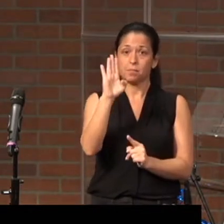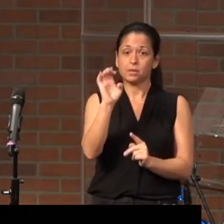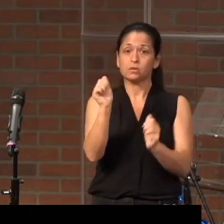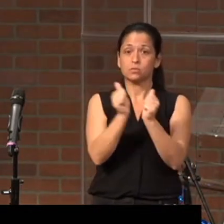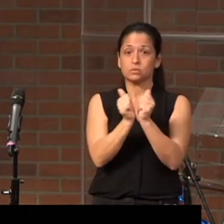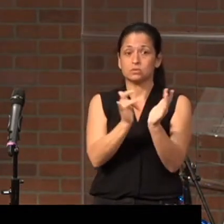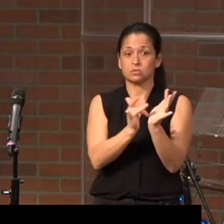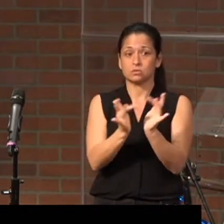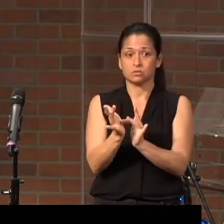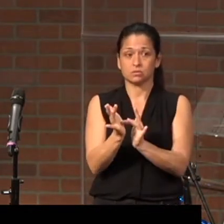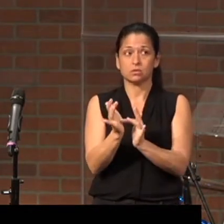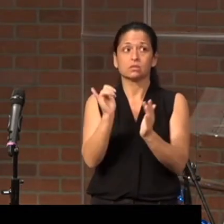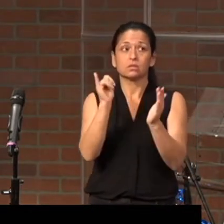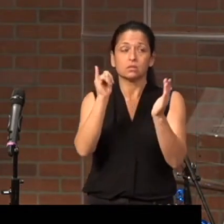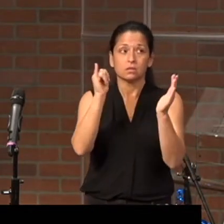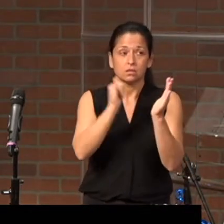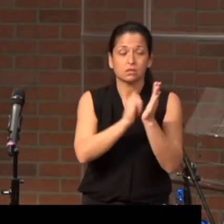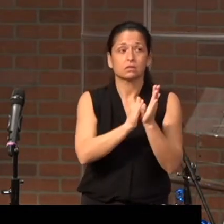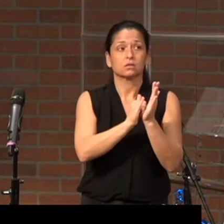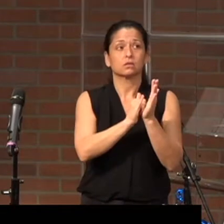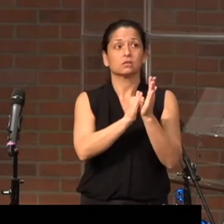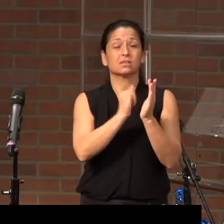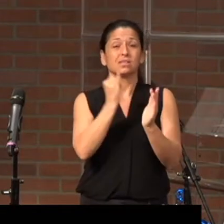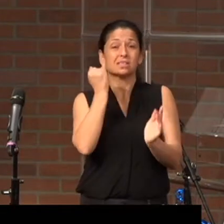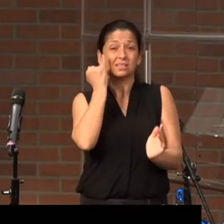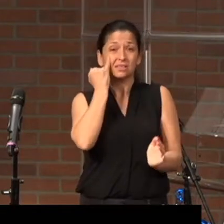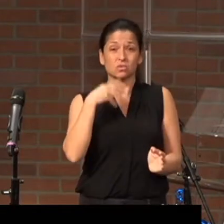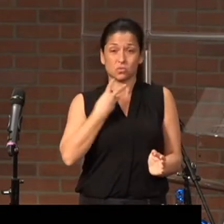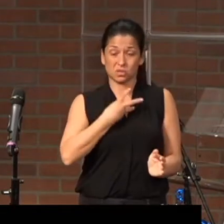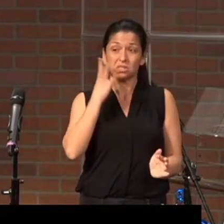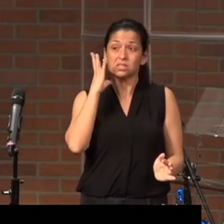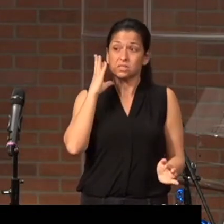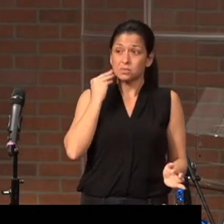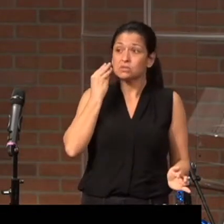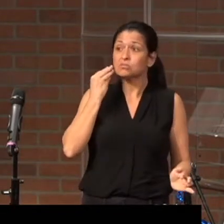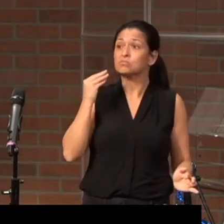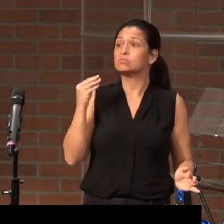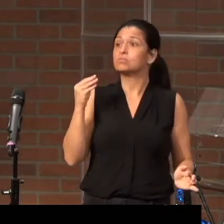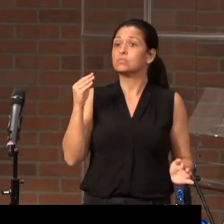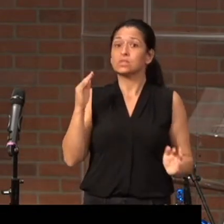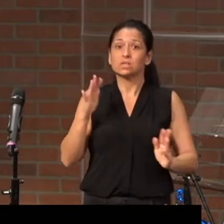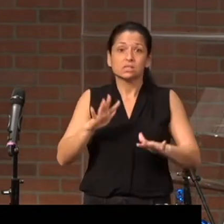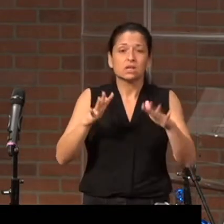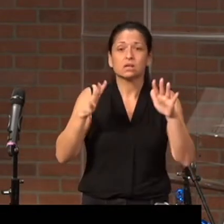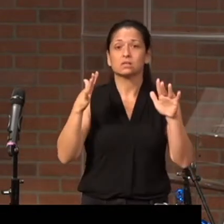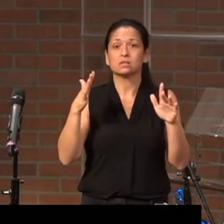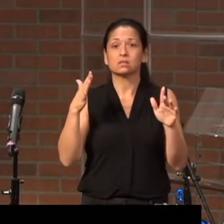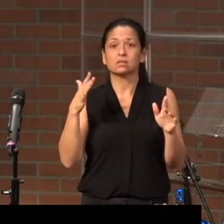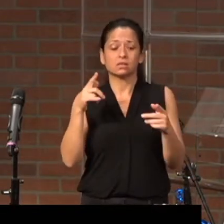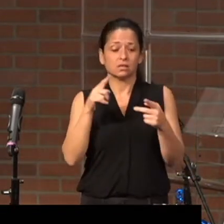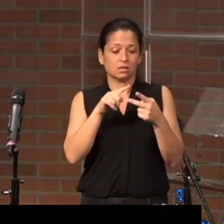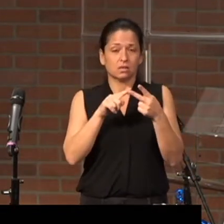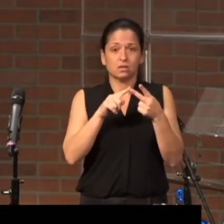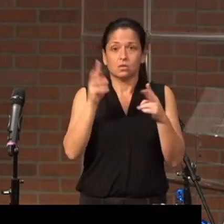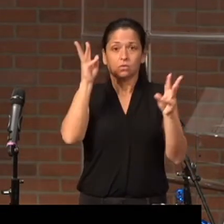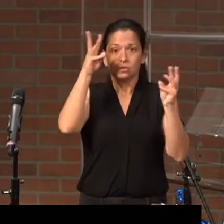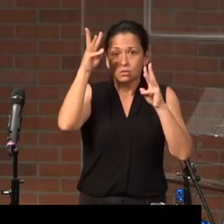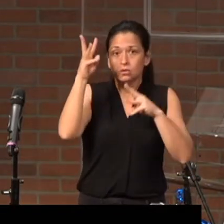with Jesus that if we experience anxiety, worry